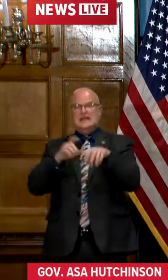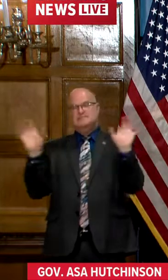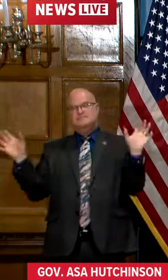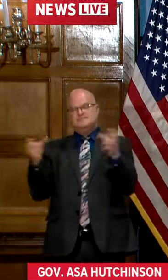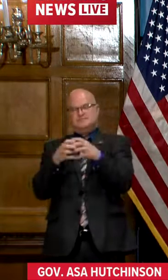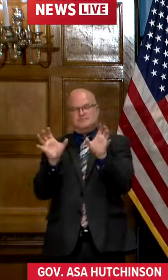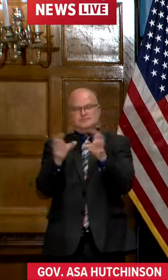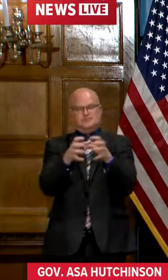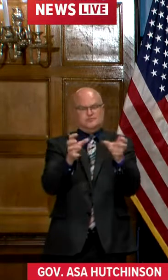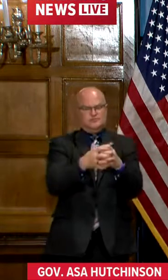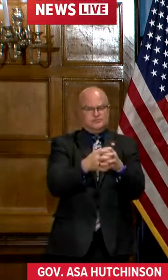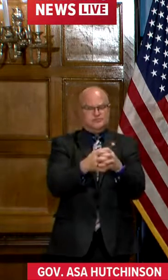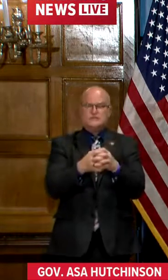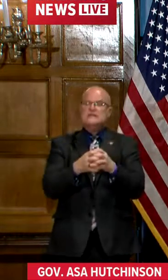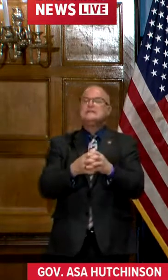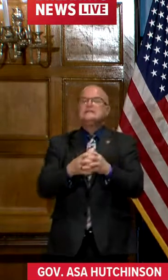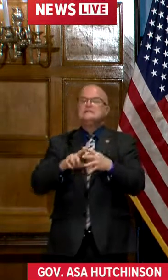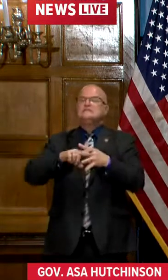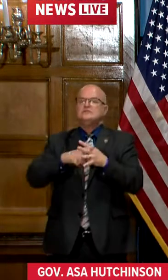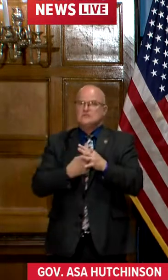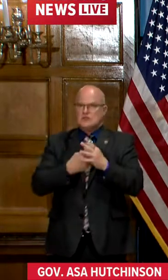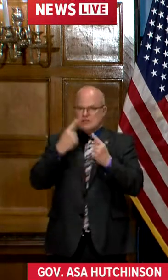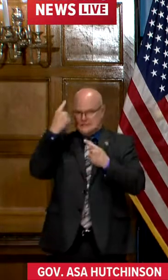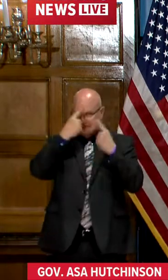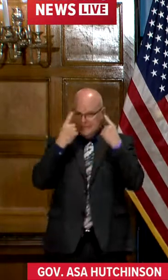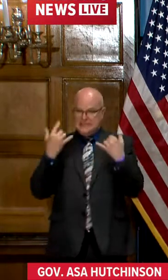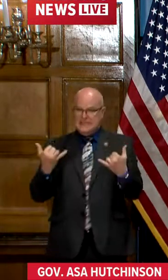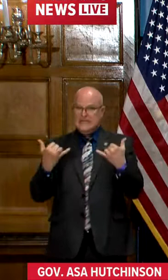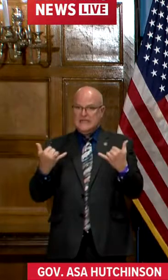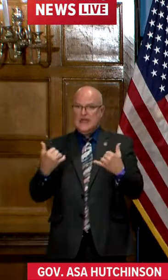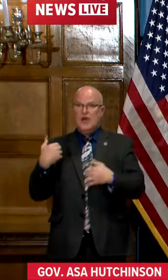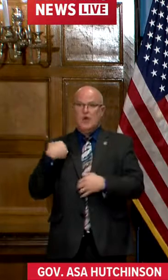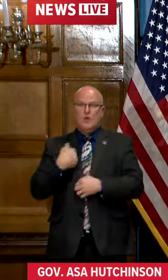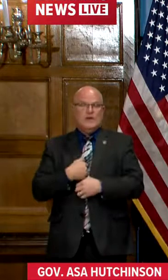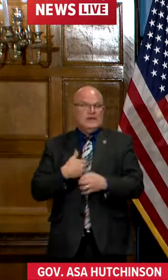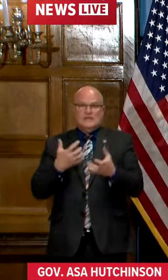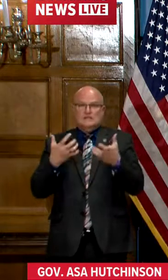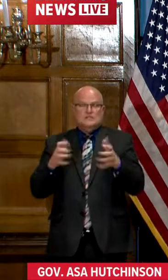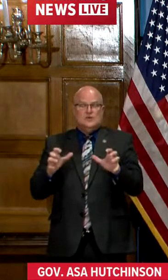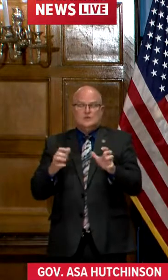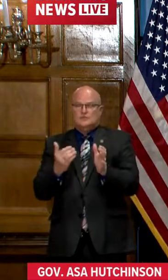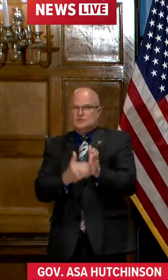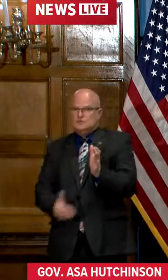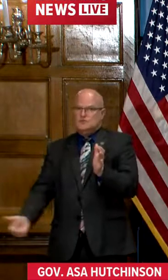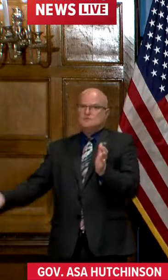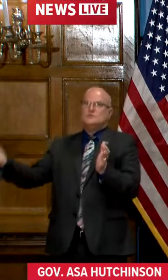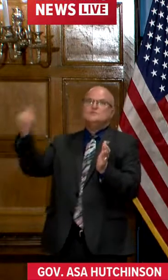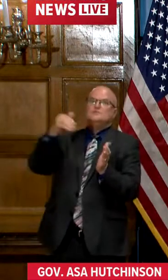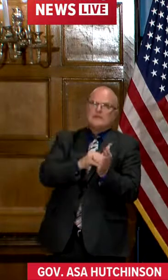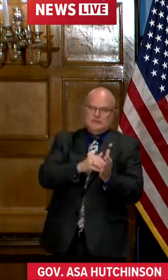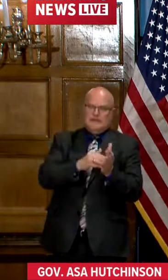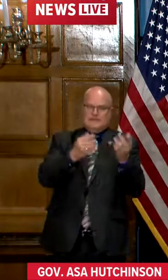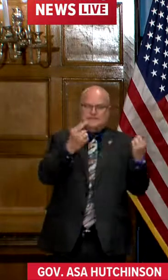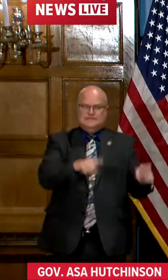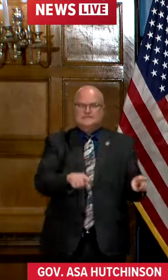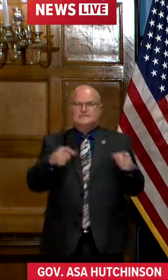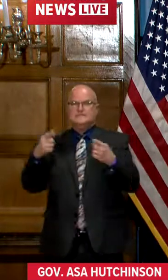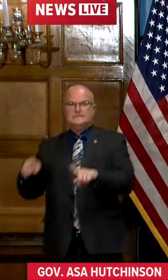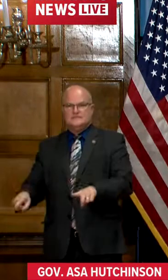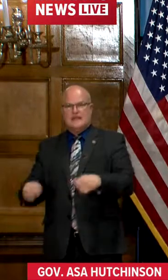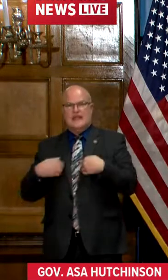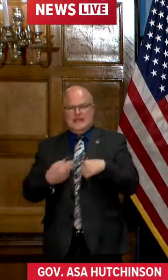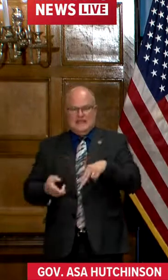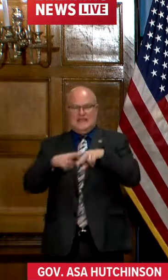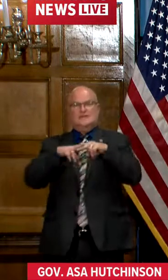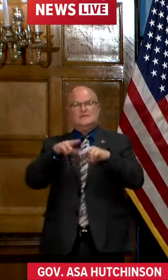and we need to start thinking now that we do not want to repeat a circumstance in which we have